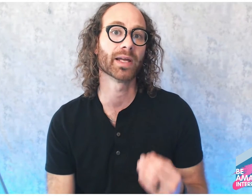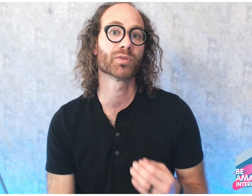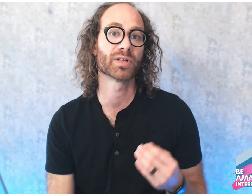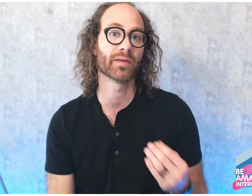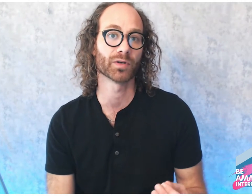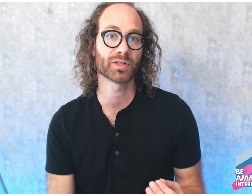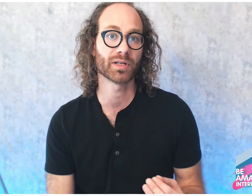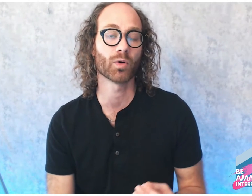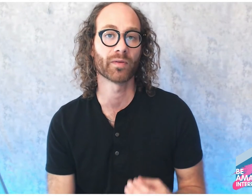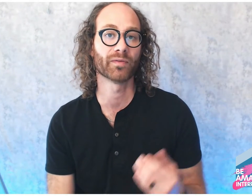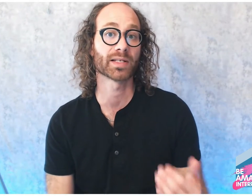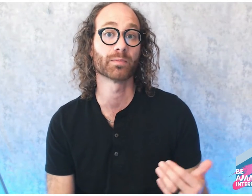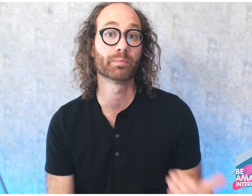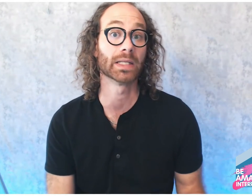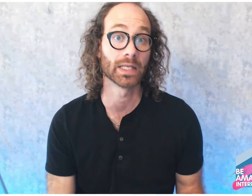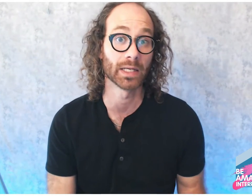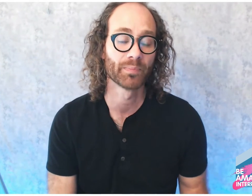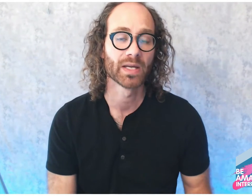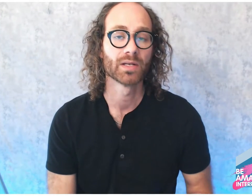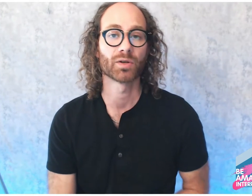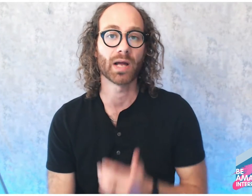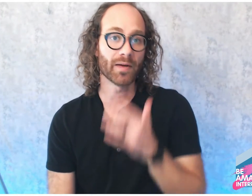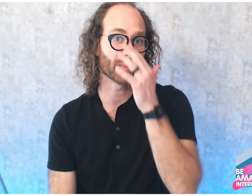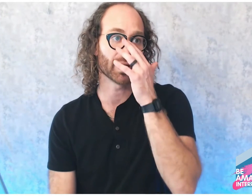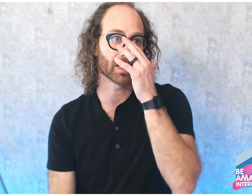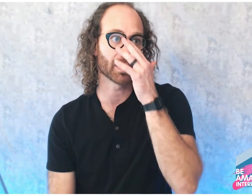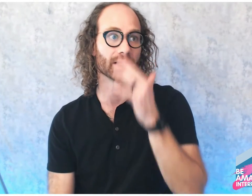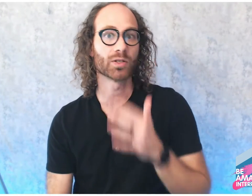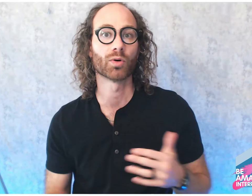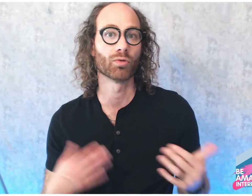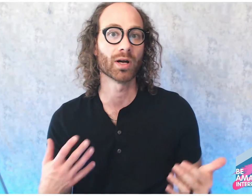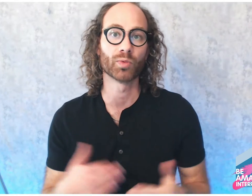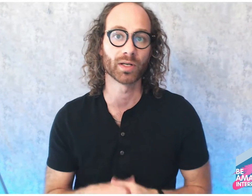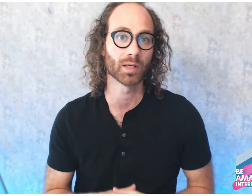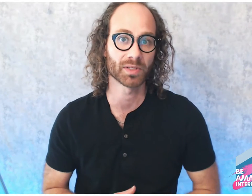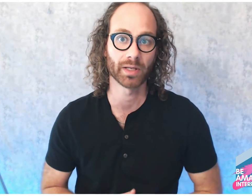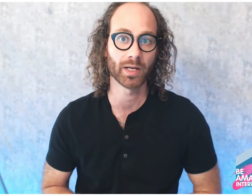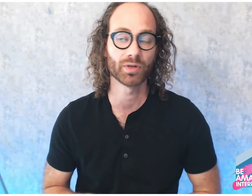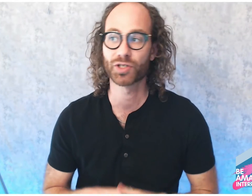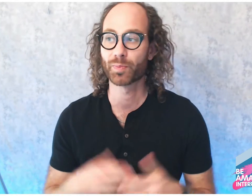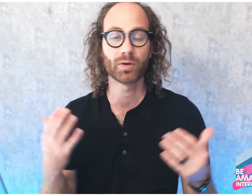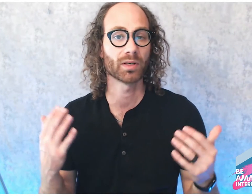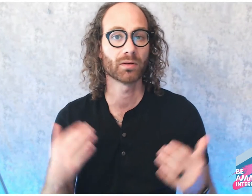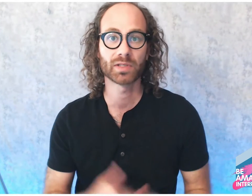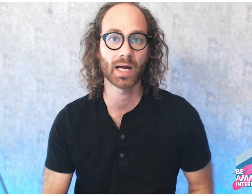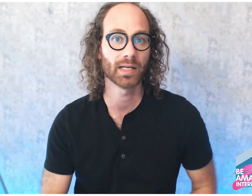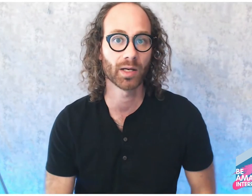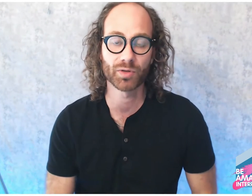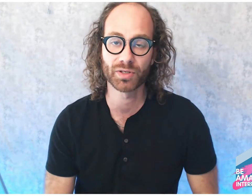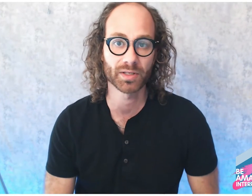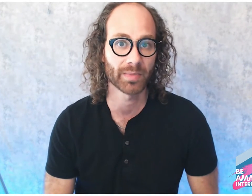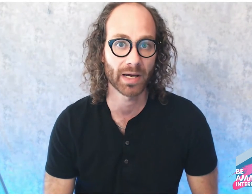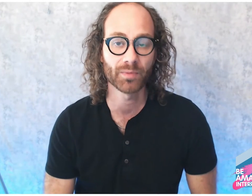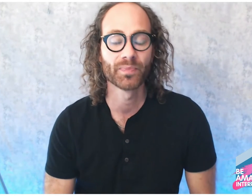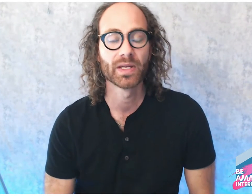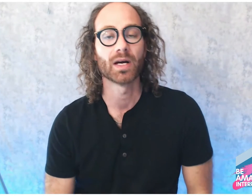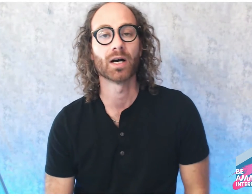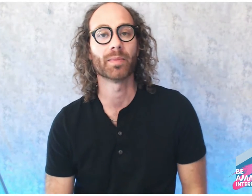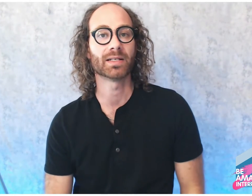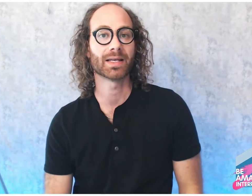diversity or flexibility. So everybody can get into a rut when it comes to language, spoken, sign language, doesn't matter. And to get out